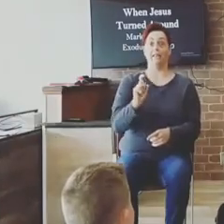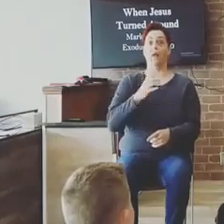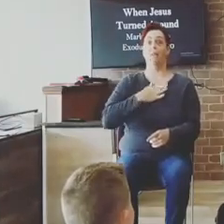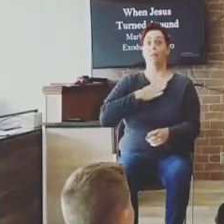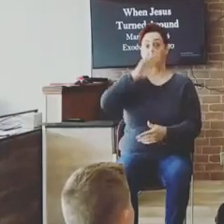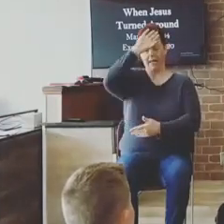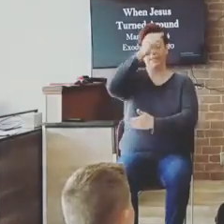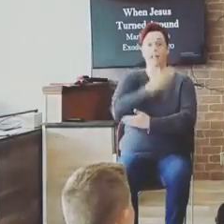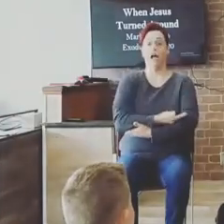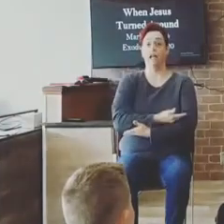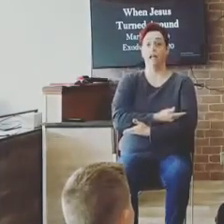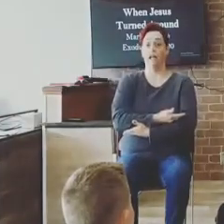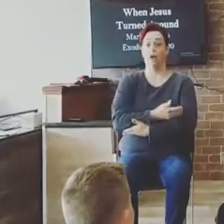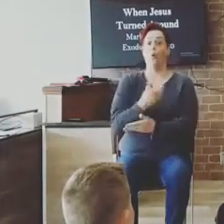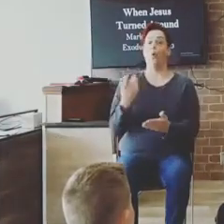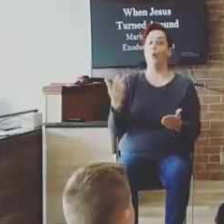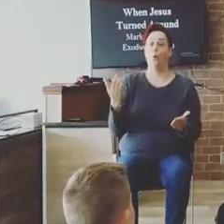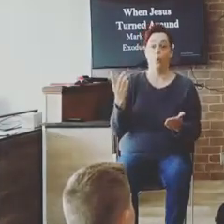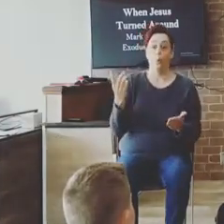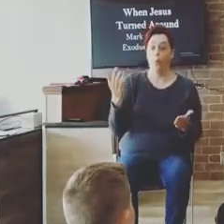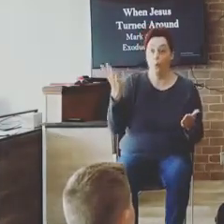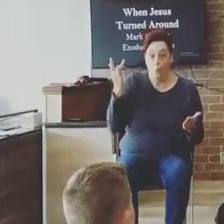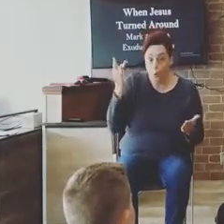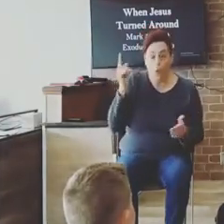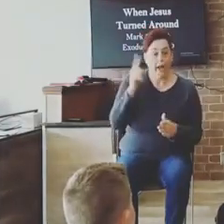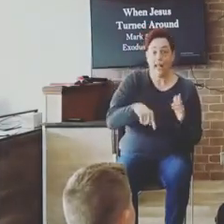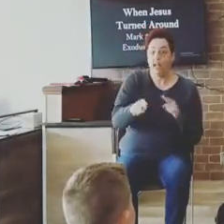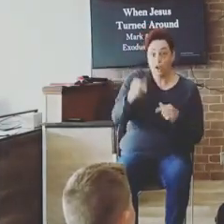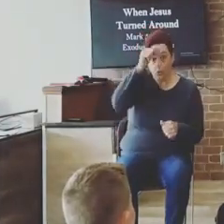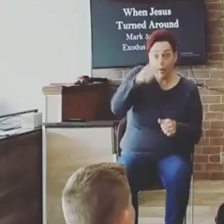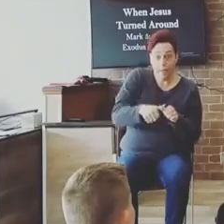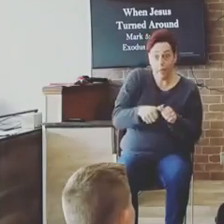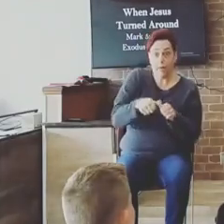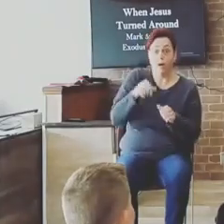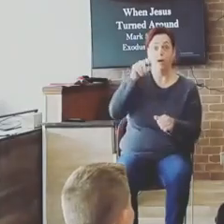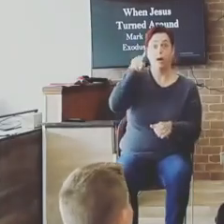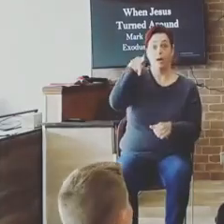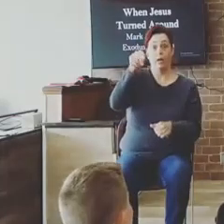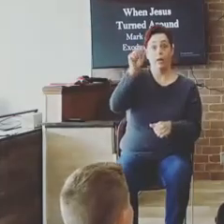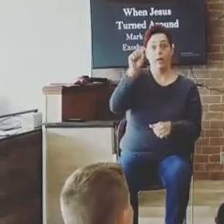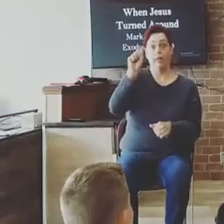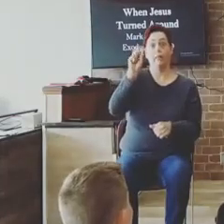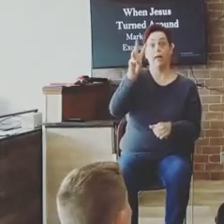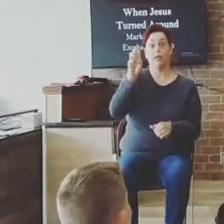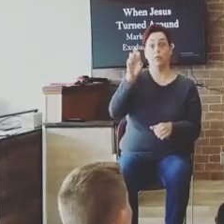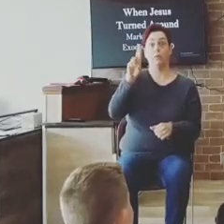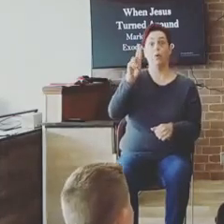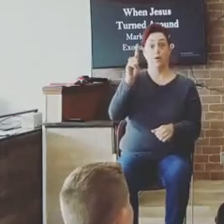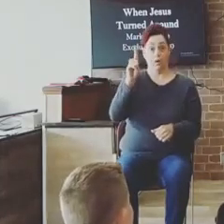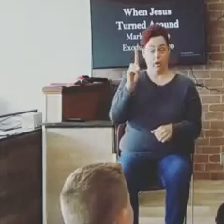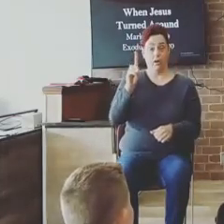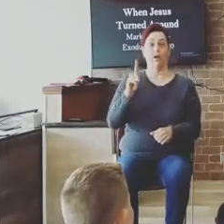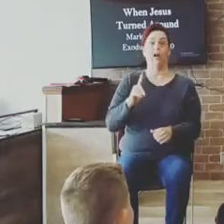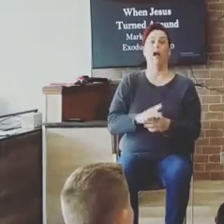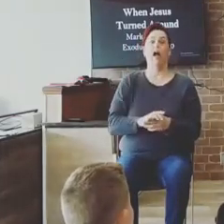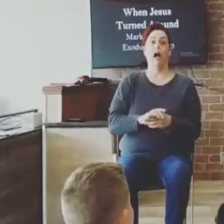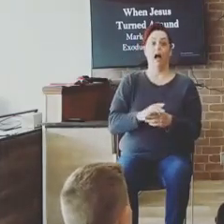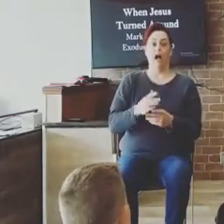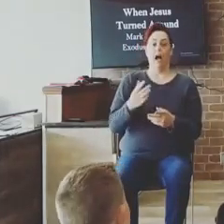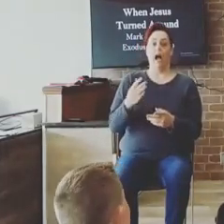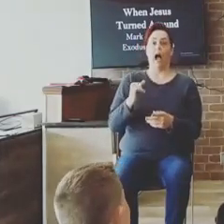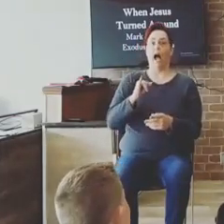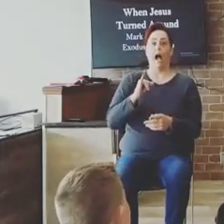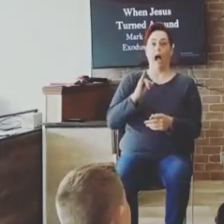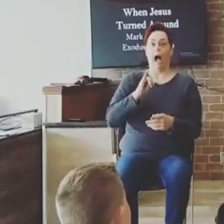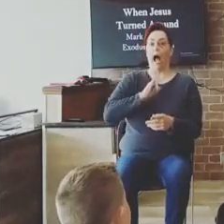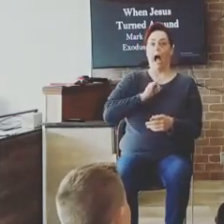attitude. was like, why can't you remember the password? Matthias, how did you feel? Scared. Embarrassed. He was